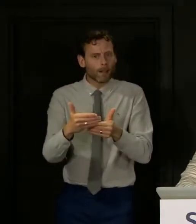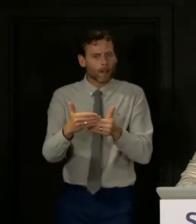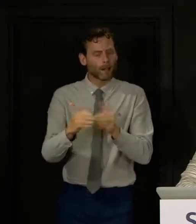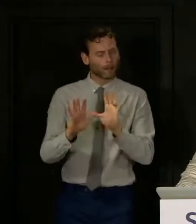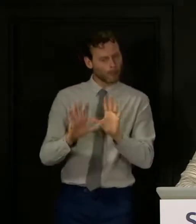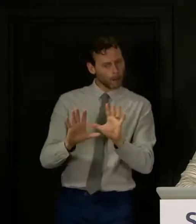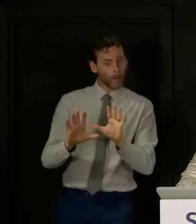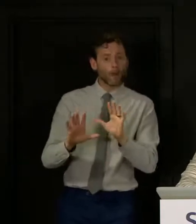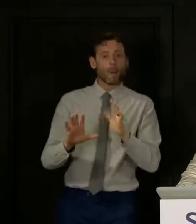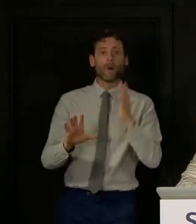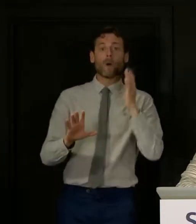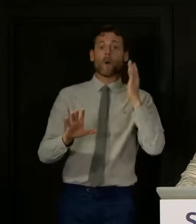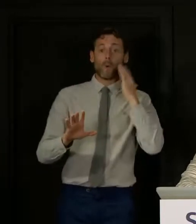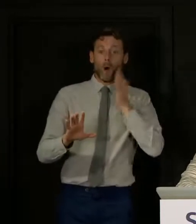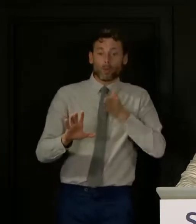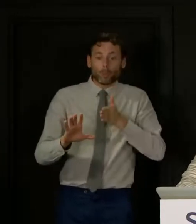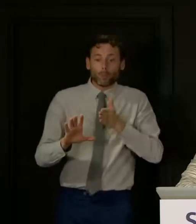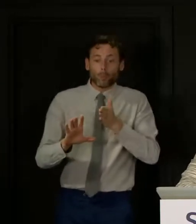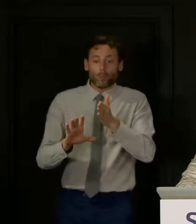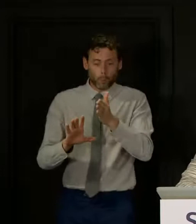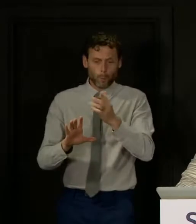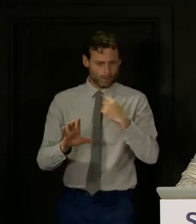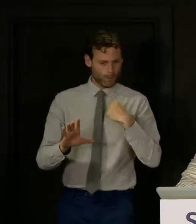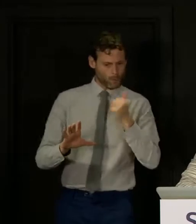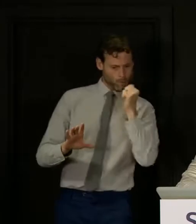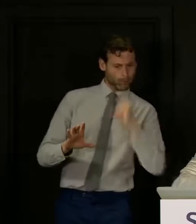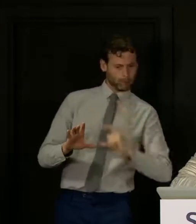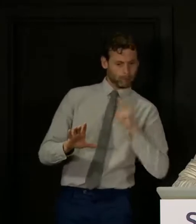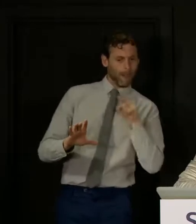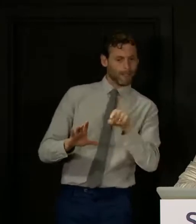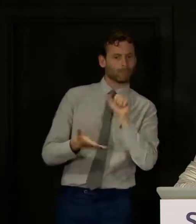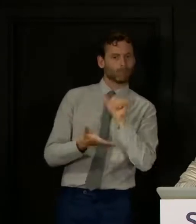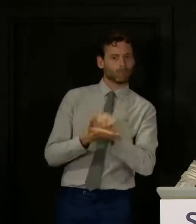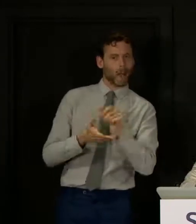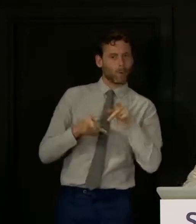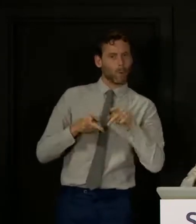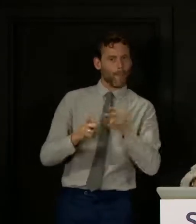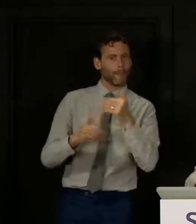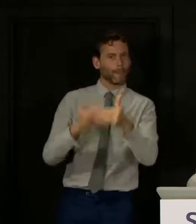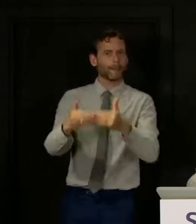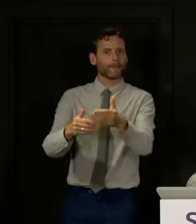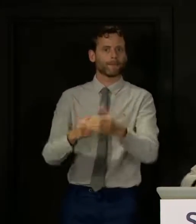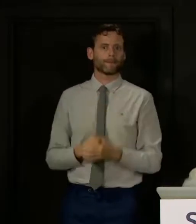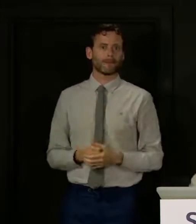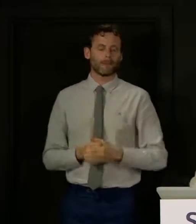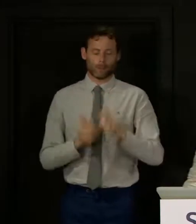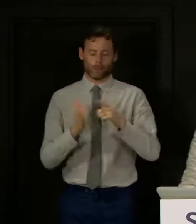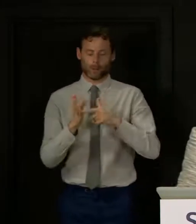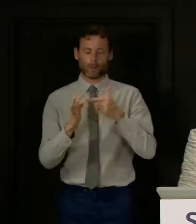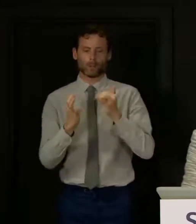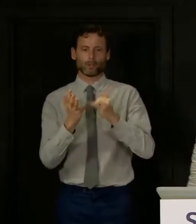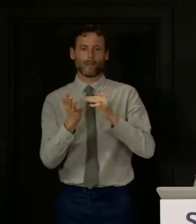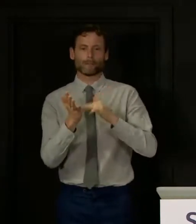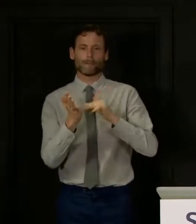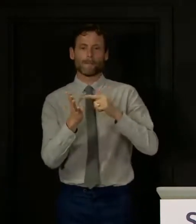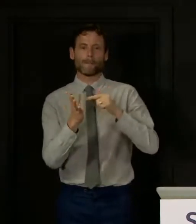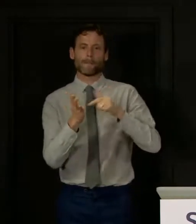that as we do that, we are absolutely going in the right direction. James Matthews from Sky News.